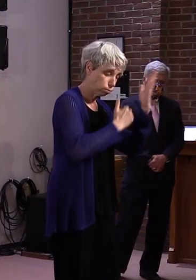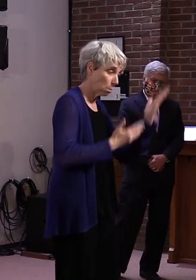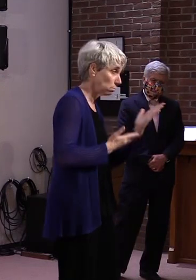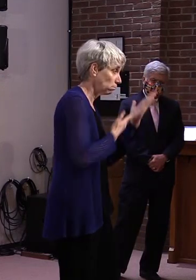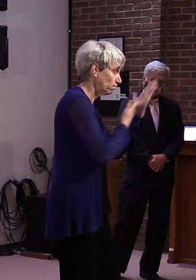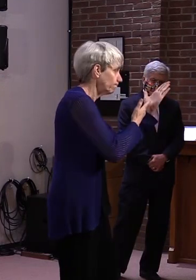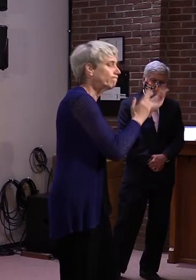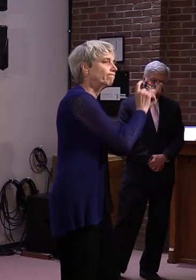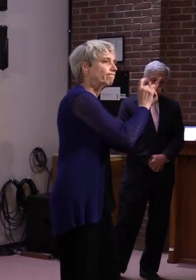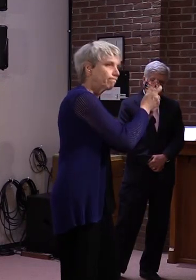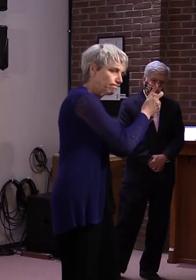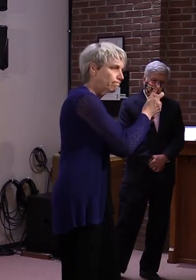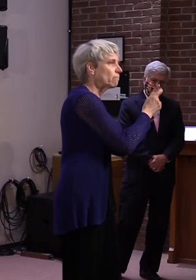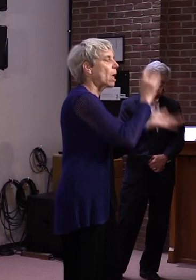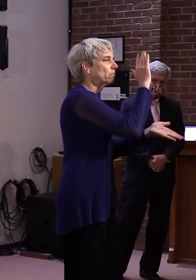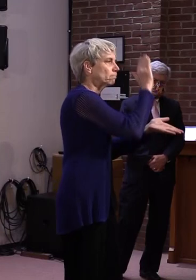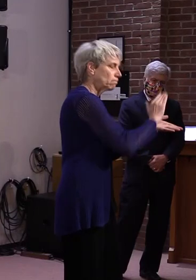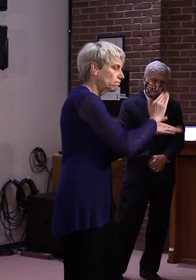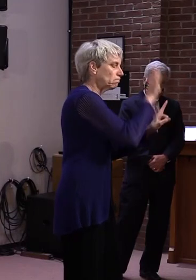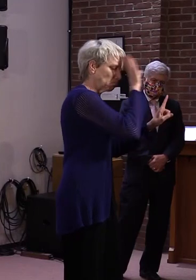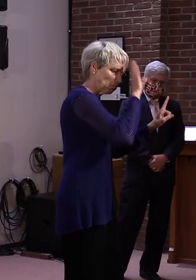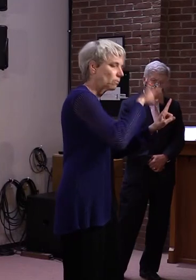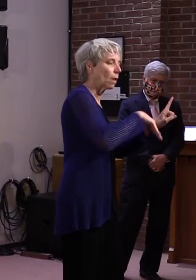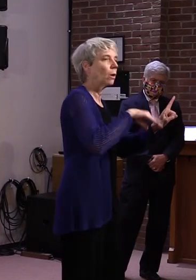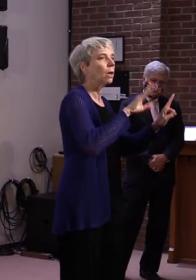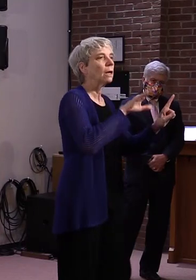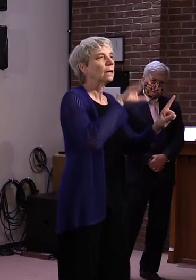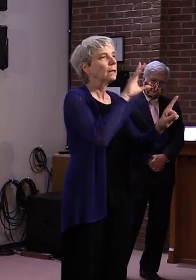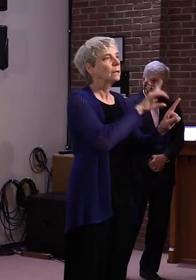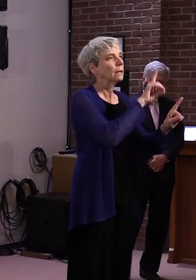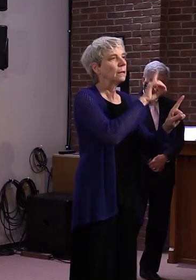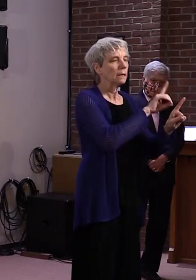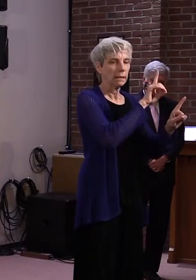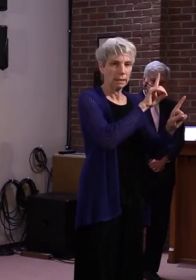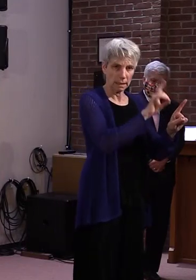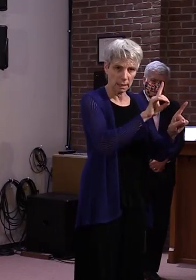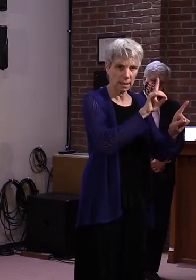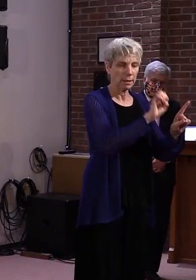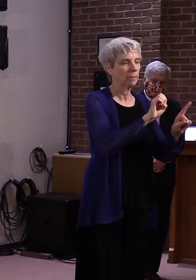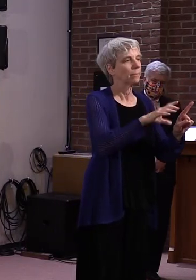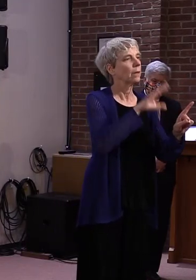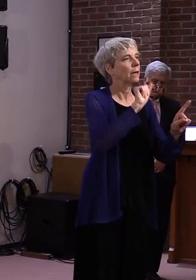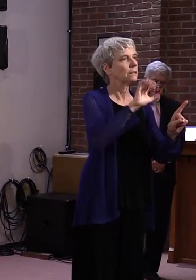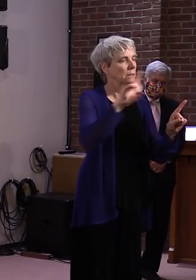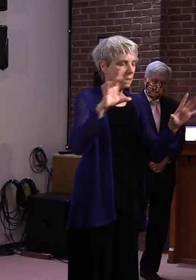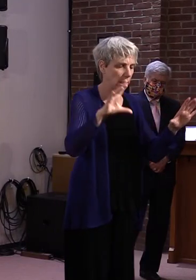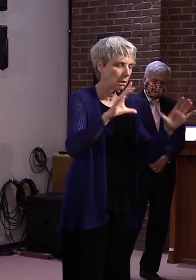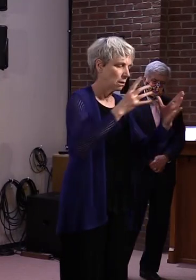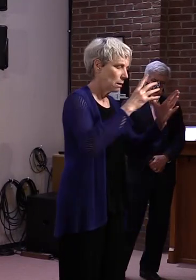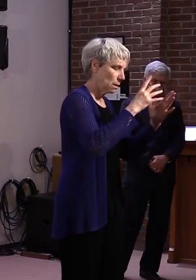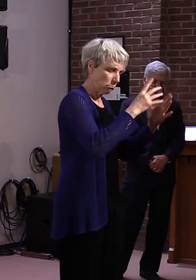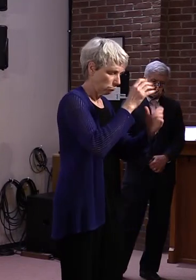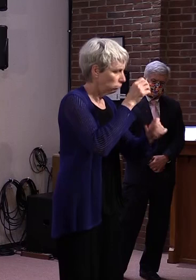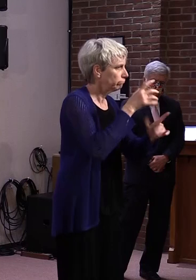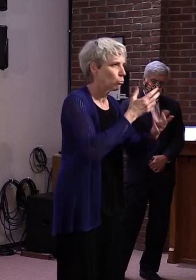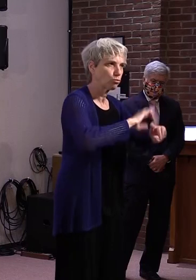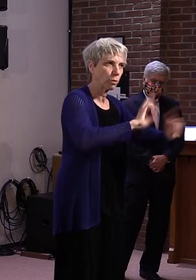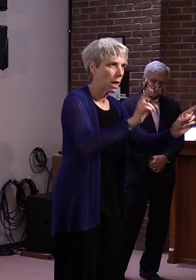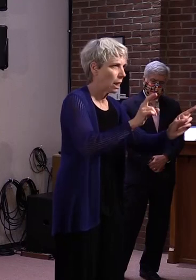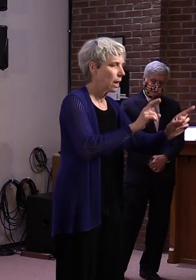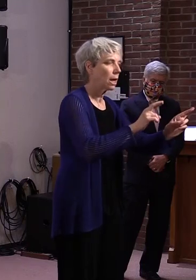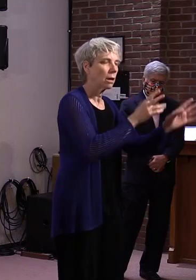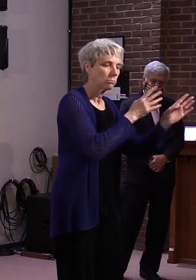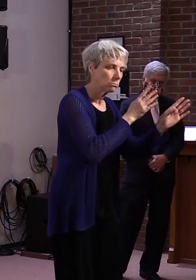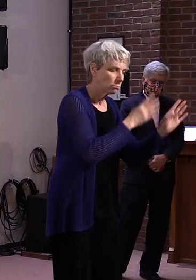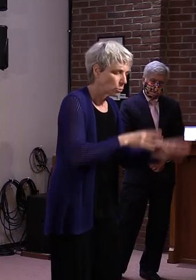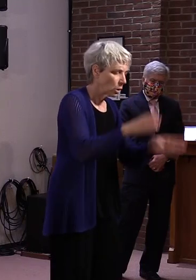the entirety of our internal team at ACCD and DED have been all hands on deck to create a grants portal application and